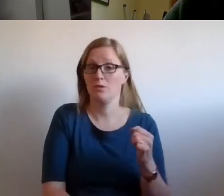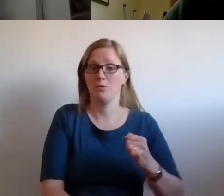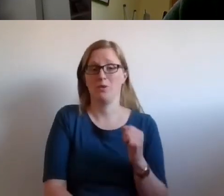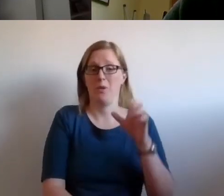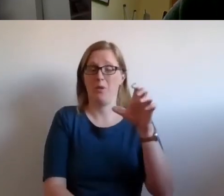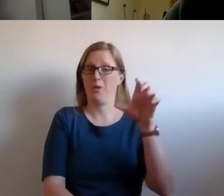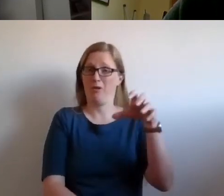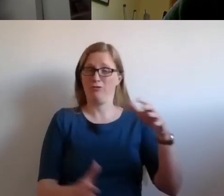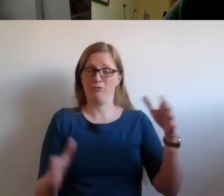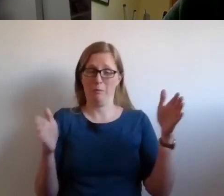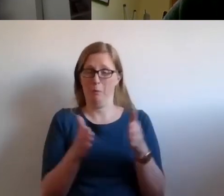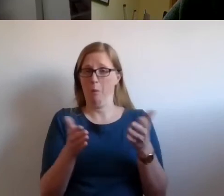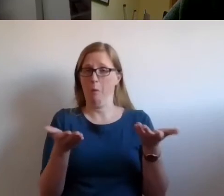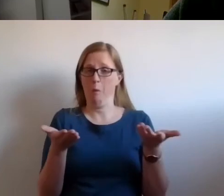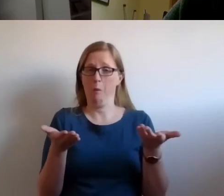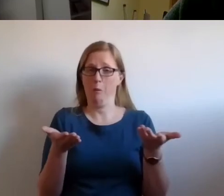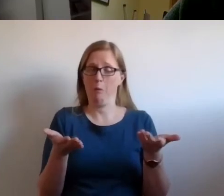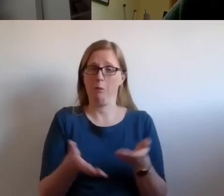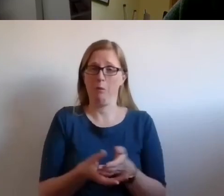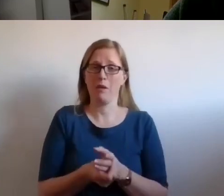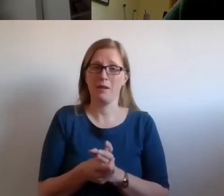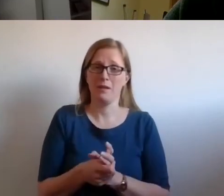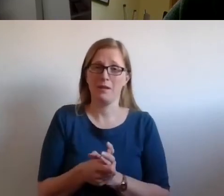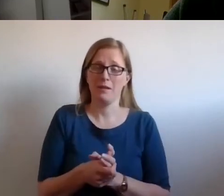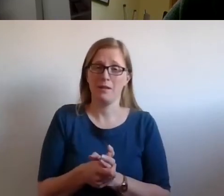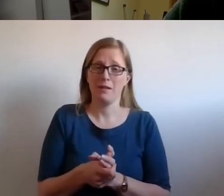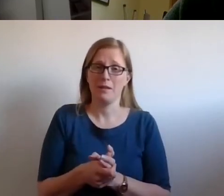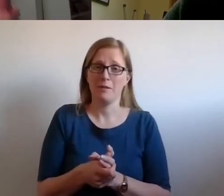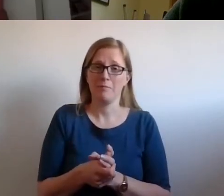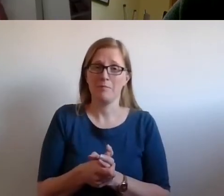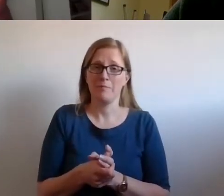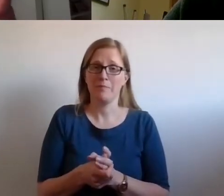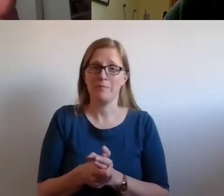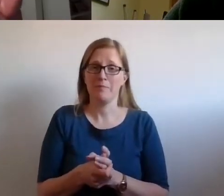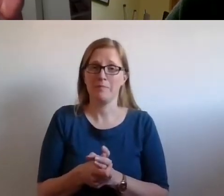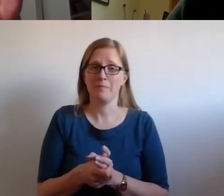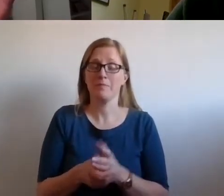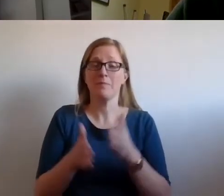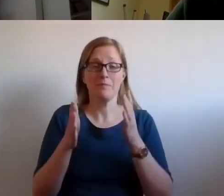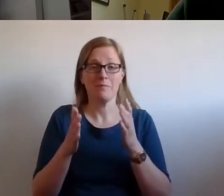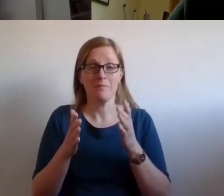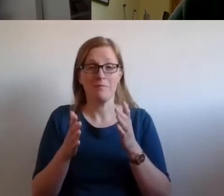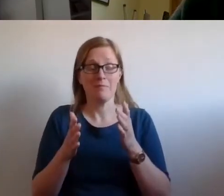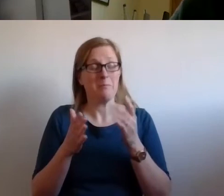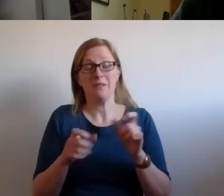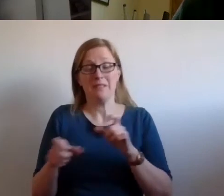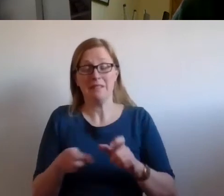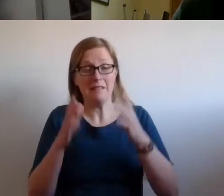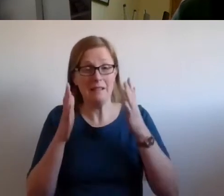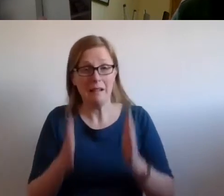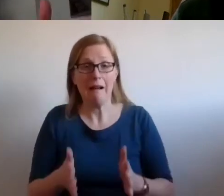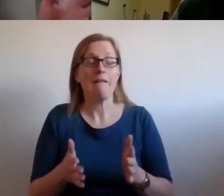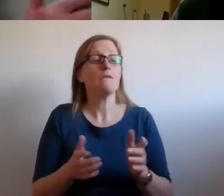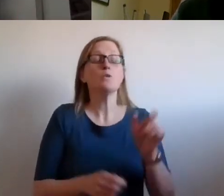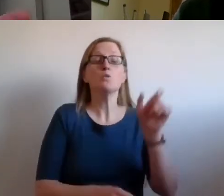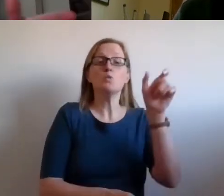we had to really begin to build bridges between the human rights community and the environmental community.